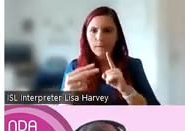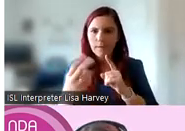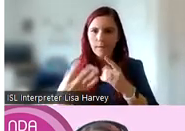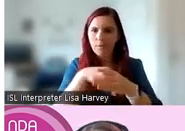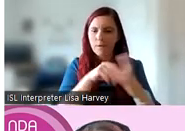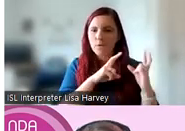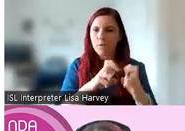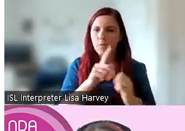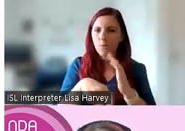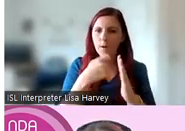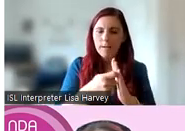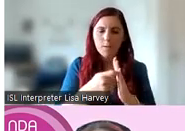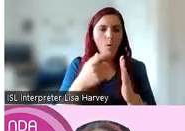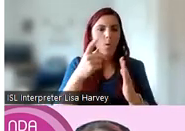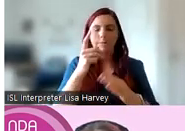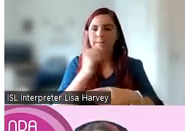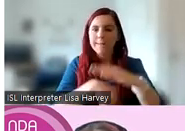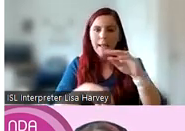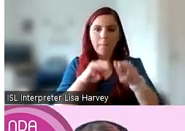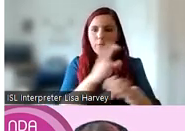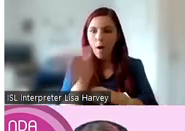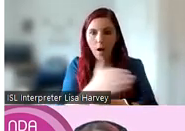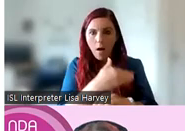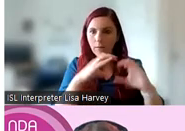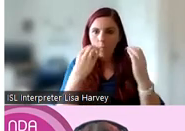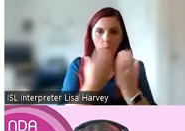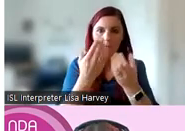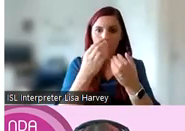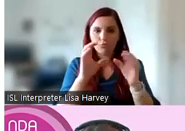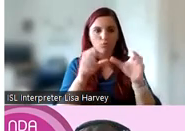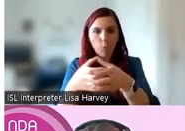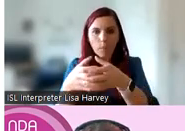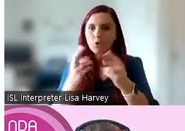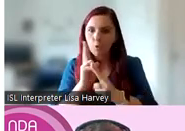So disabled people from all communities and groups should be given representation in research.